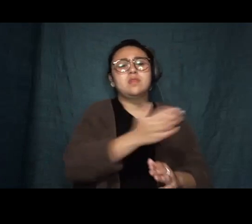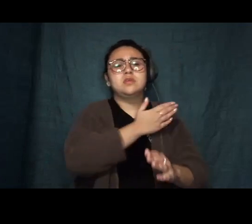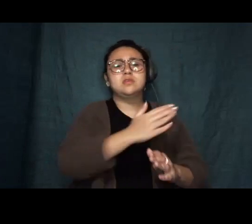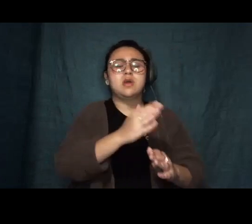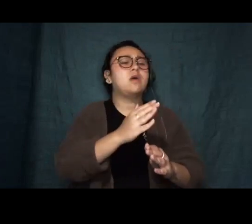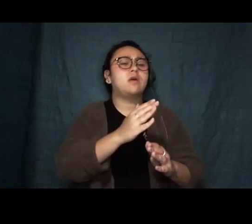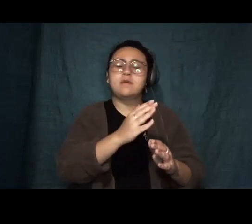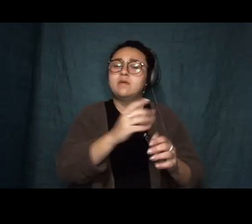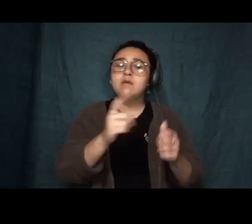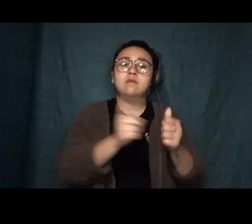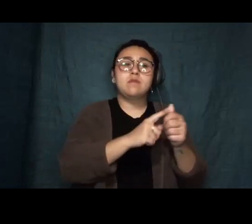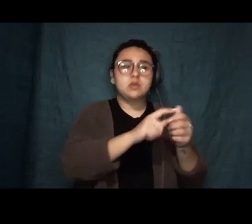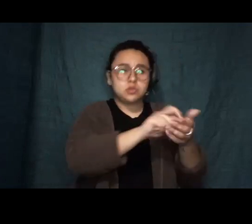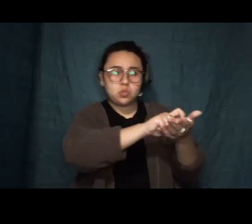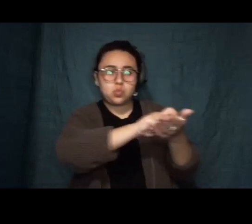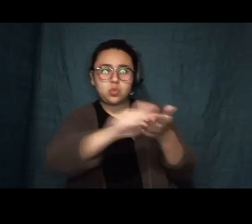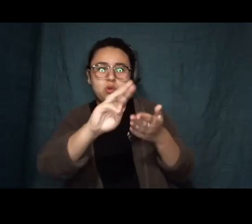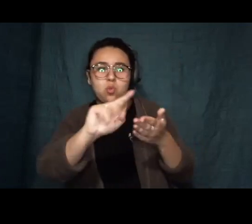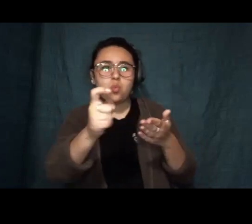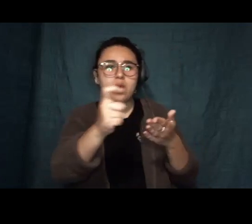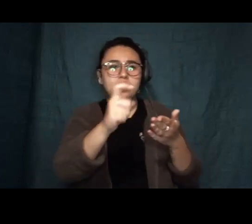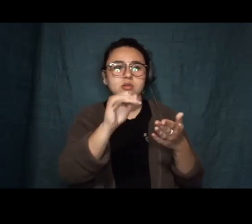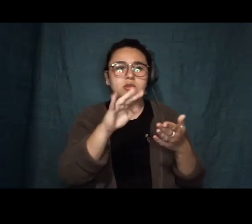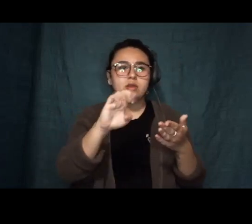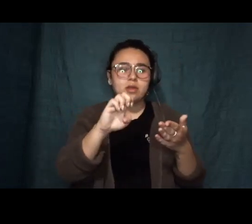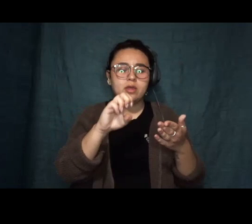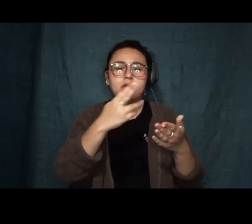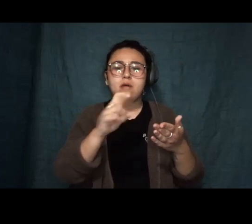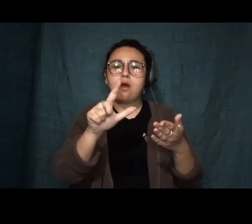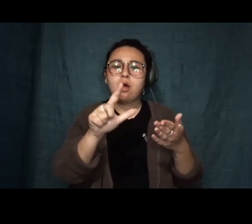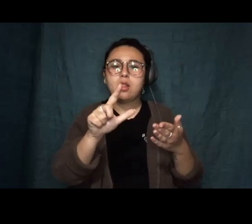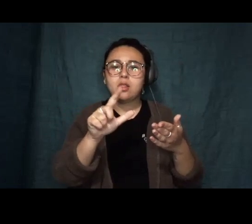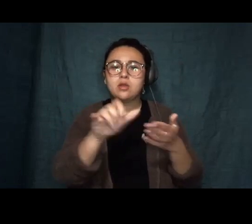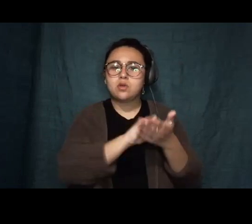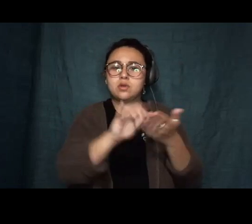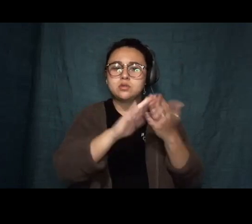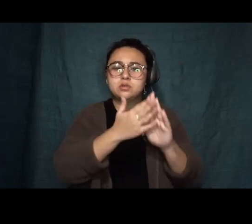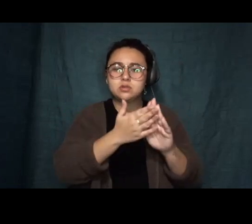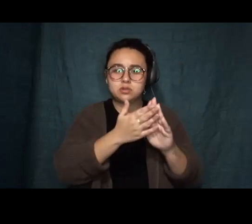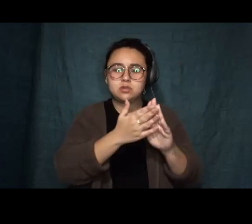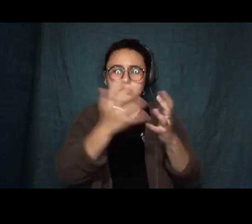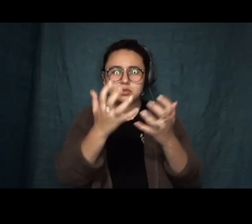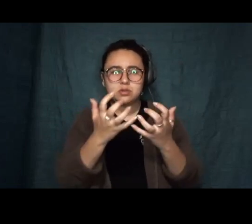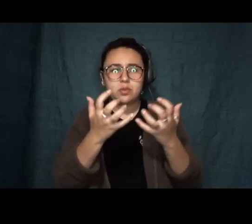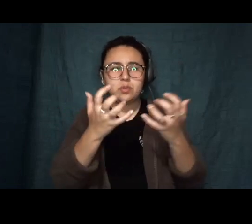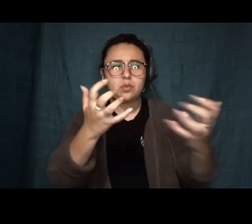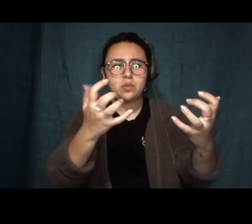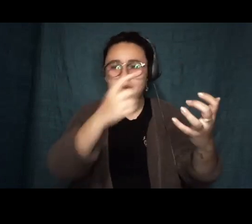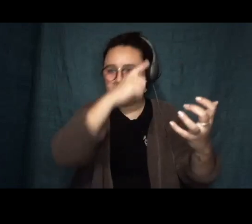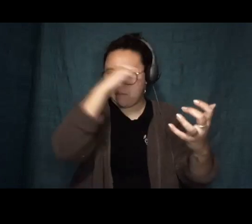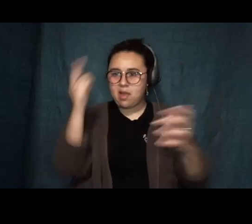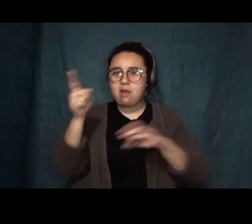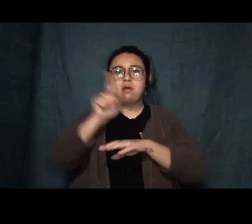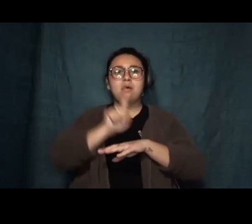Carnegie Hall in New York City. The lonely Black songstra staged before the overwhelmingly white audience, bearing her